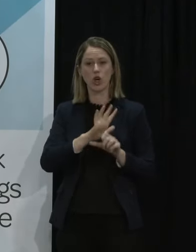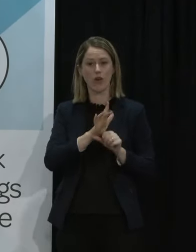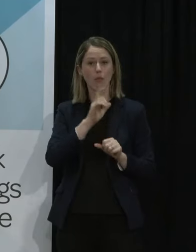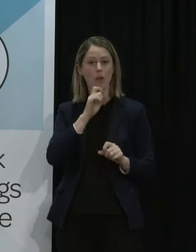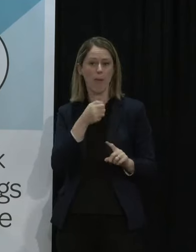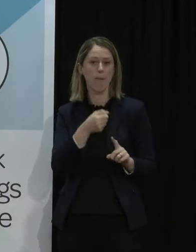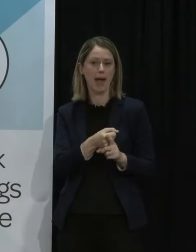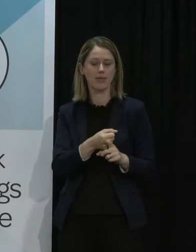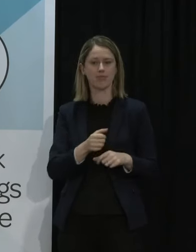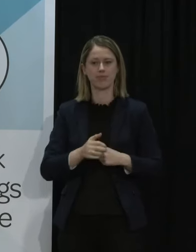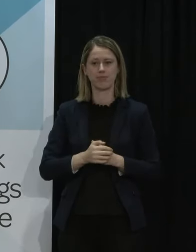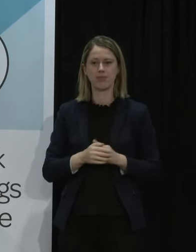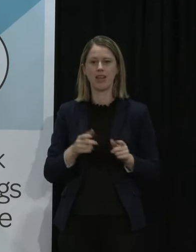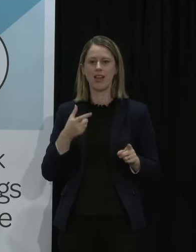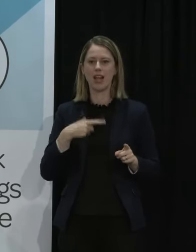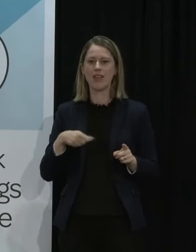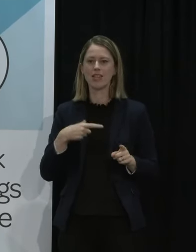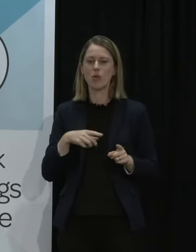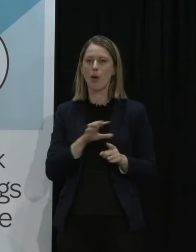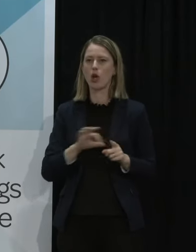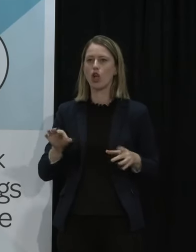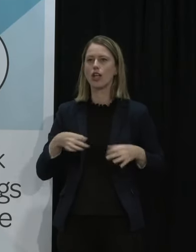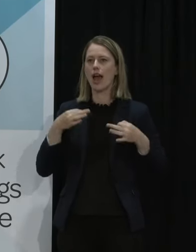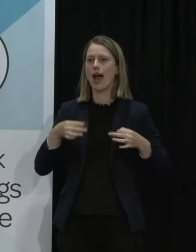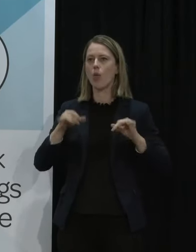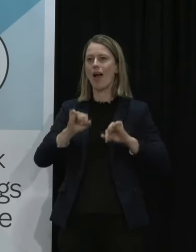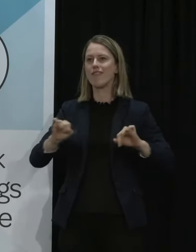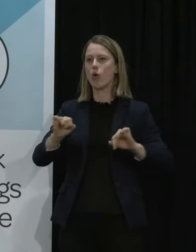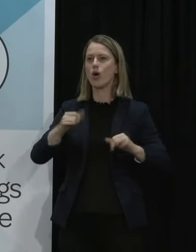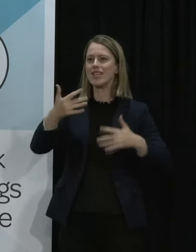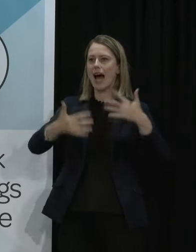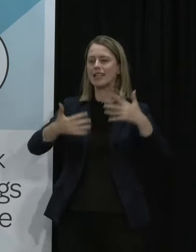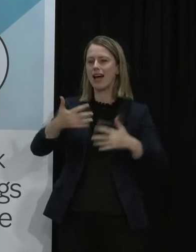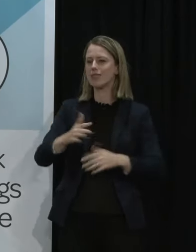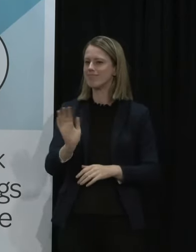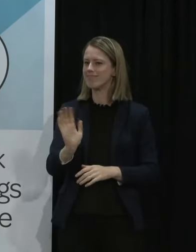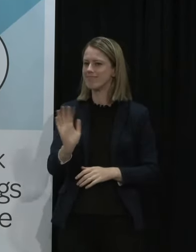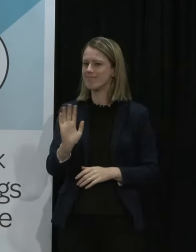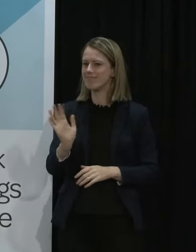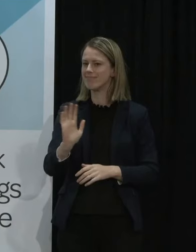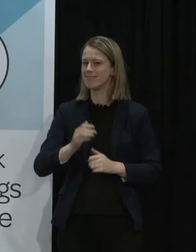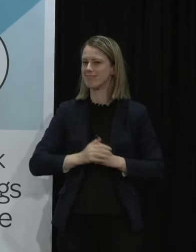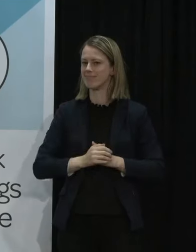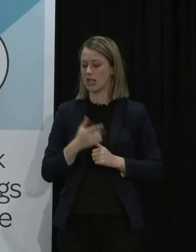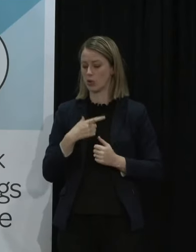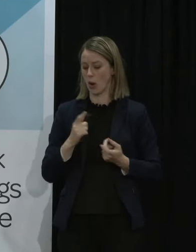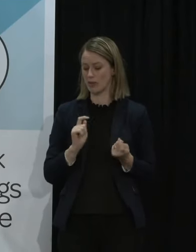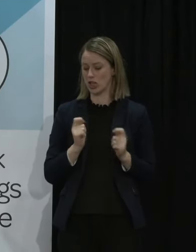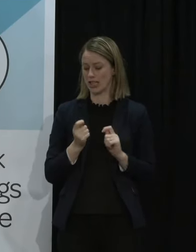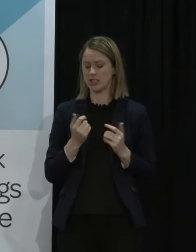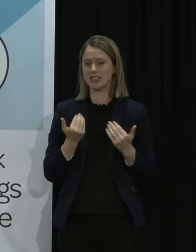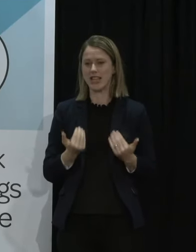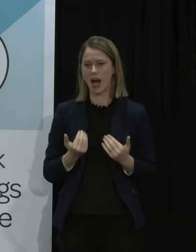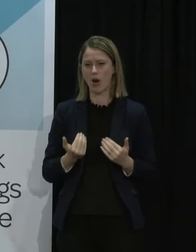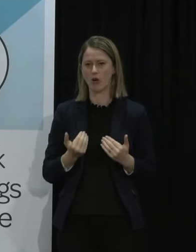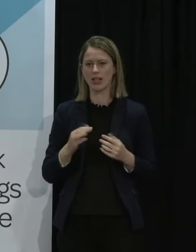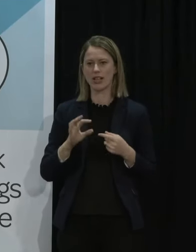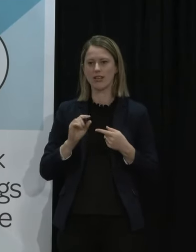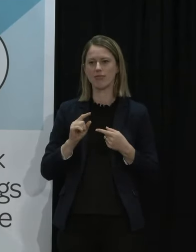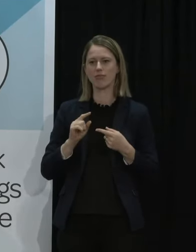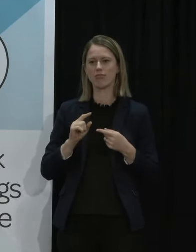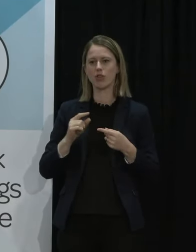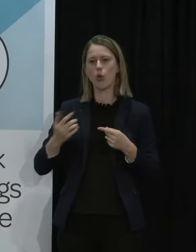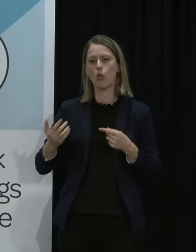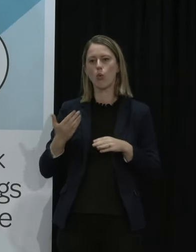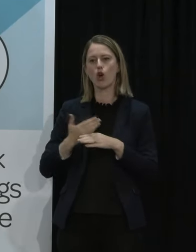but that's why we haven't waited for numbers to tell us that that's why we've made changes to working for families which